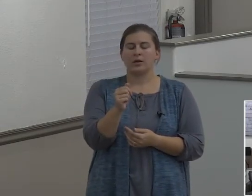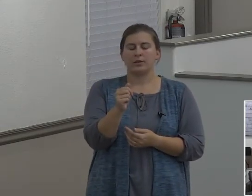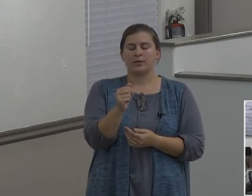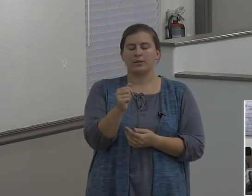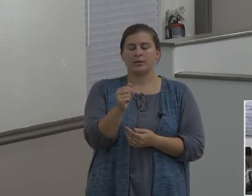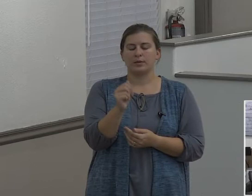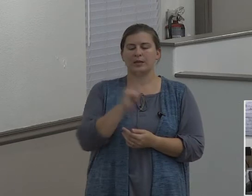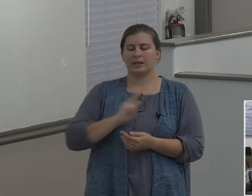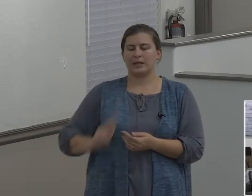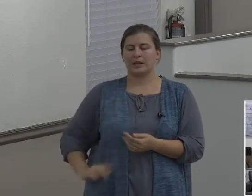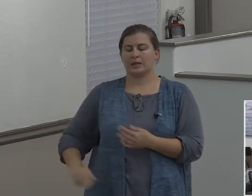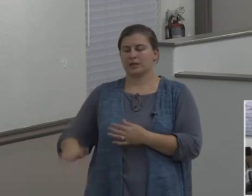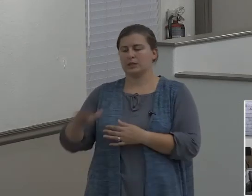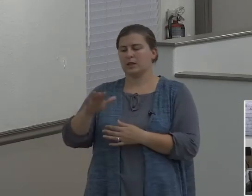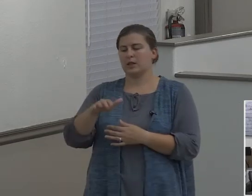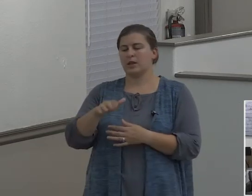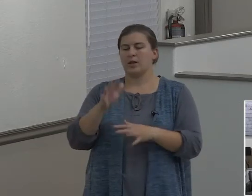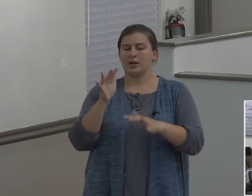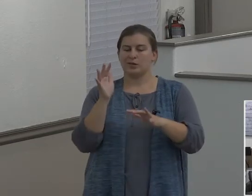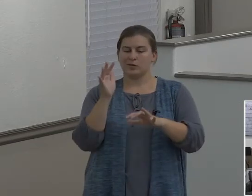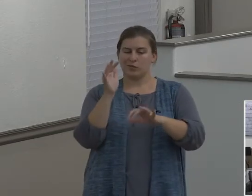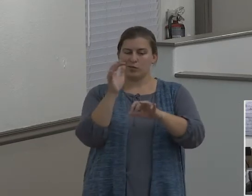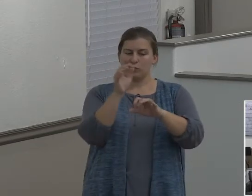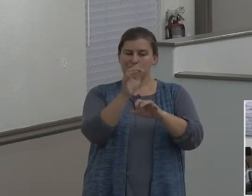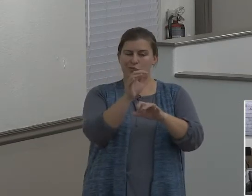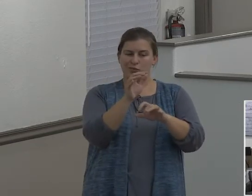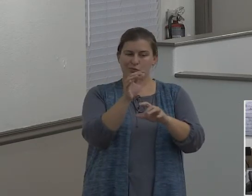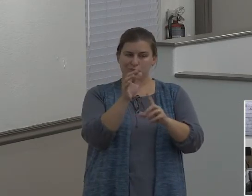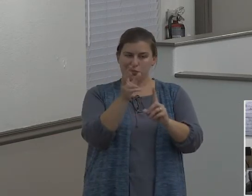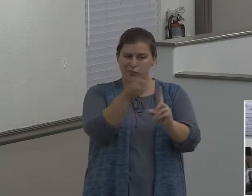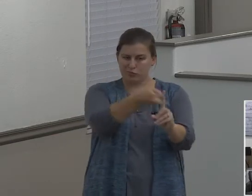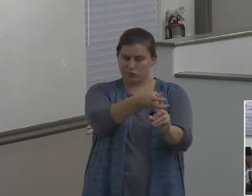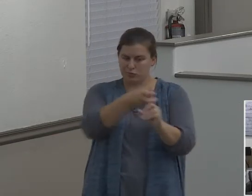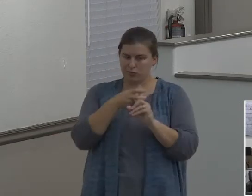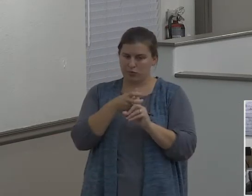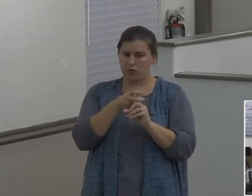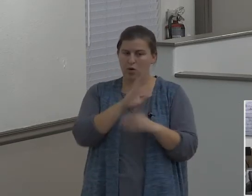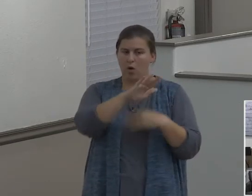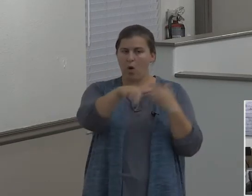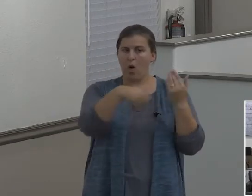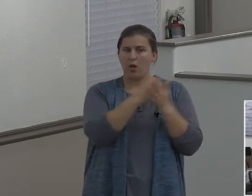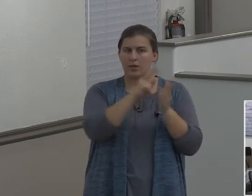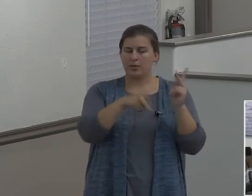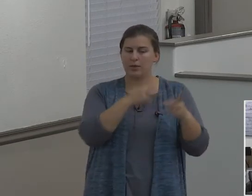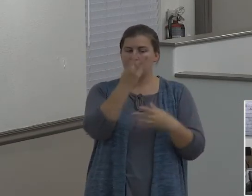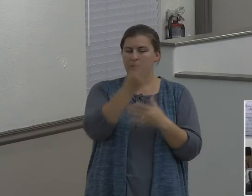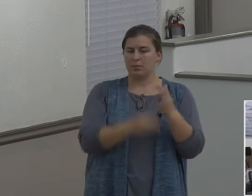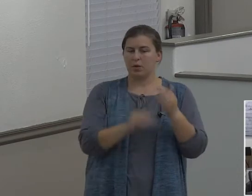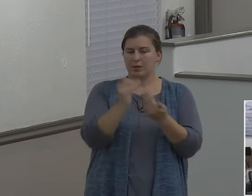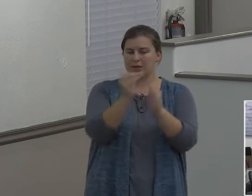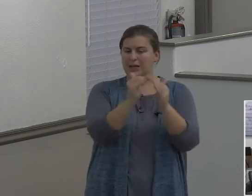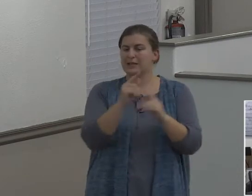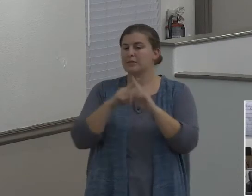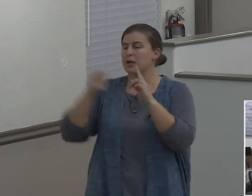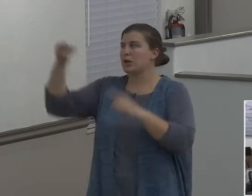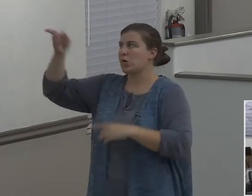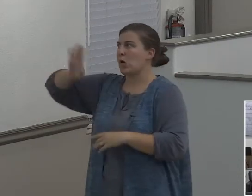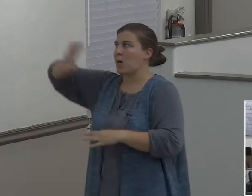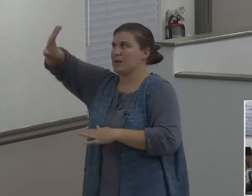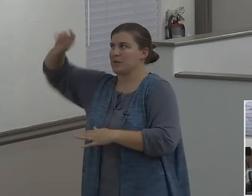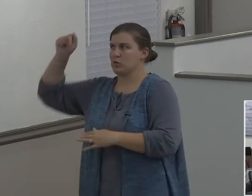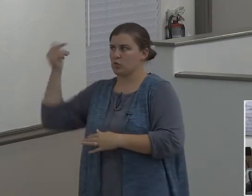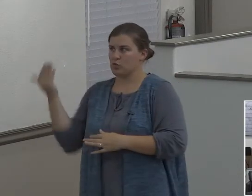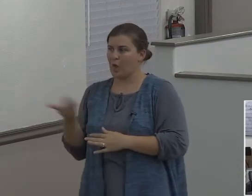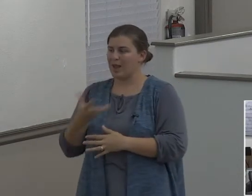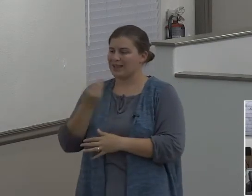captive and Lot and his family, they were all taken too. But for the grace of Almighty God and his uncle Abram coming to